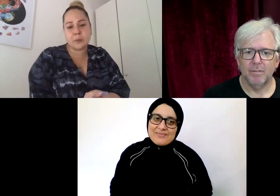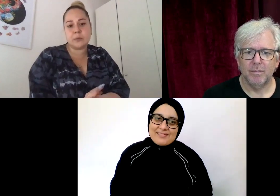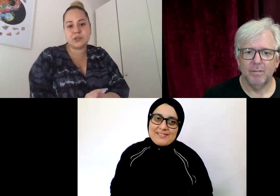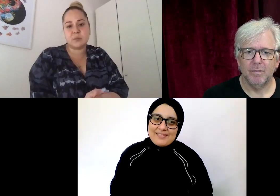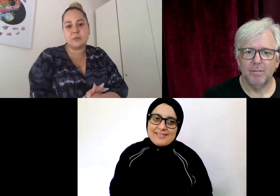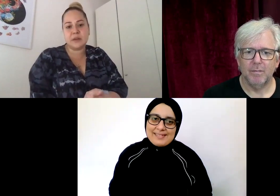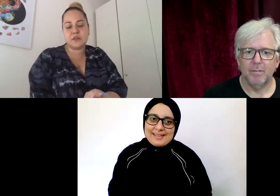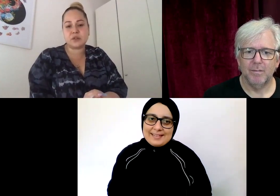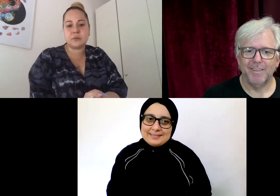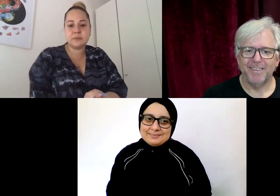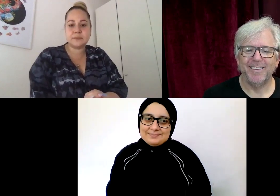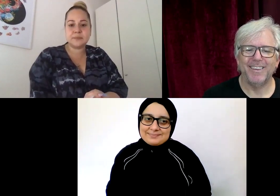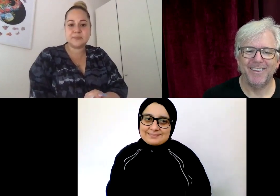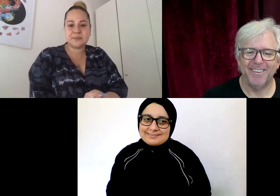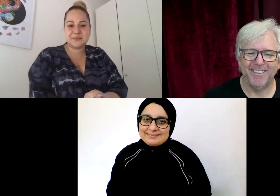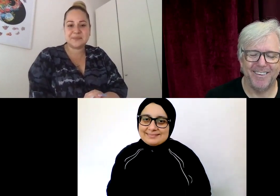from home, which has been beneficial.